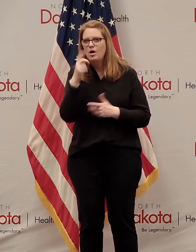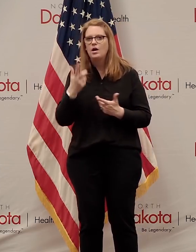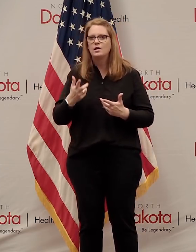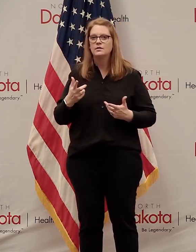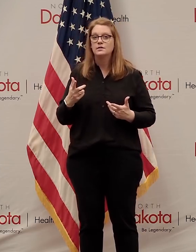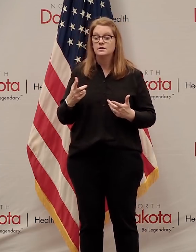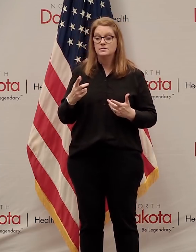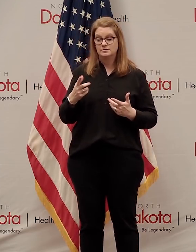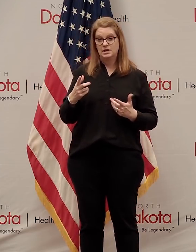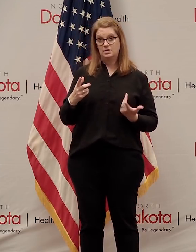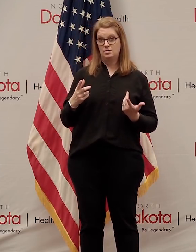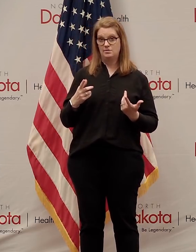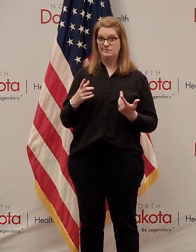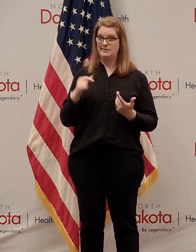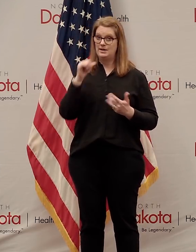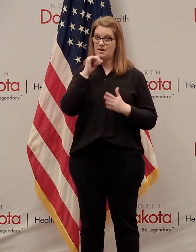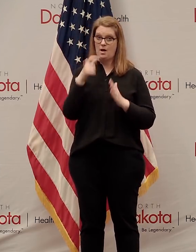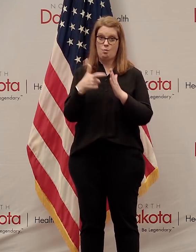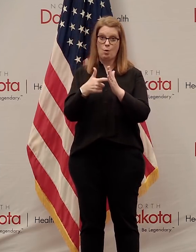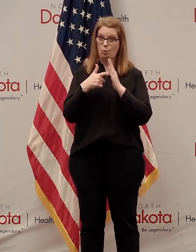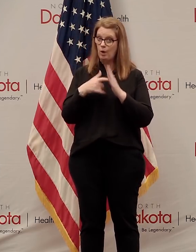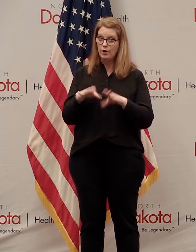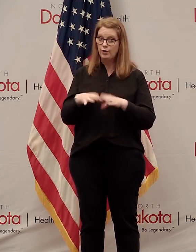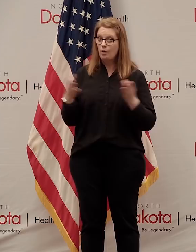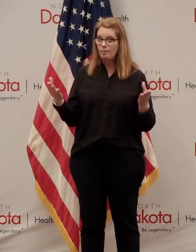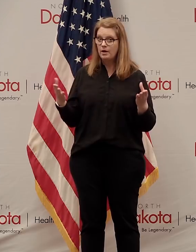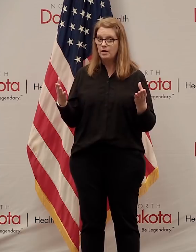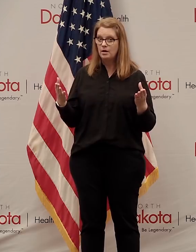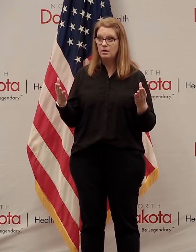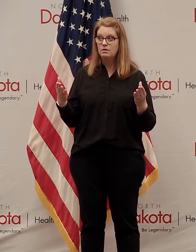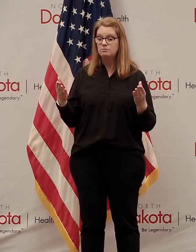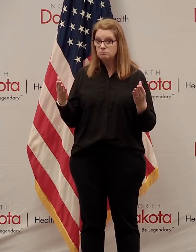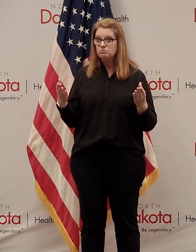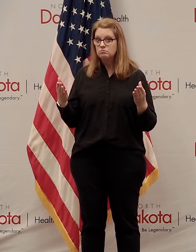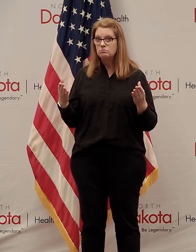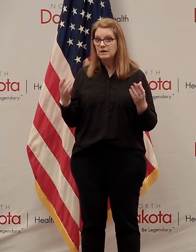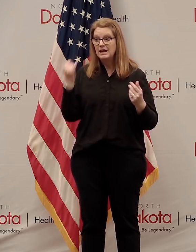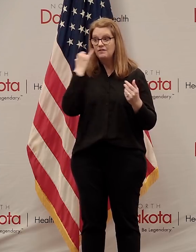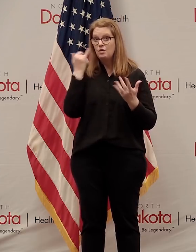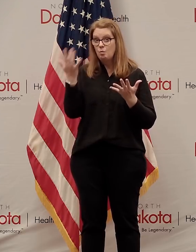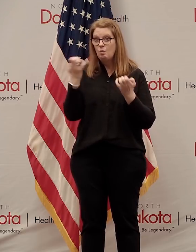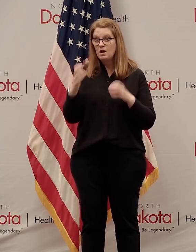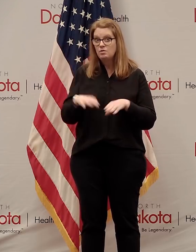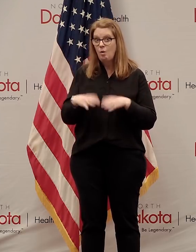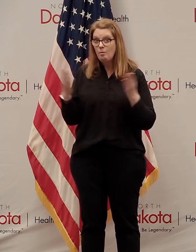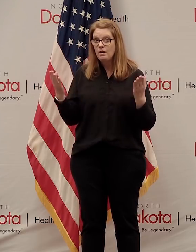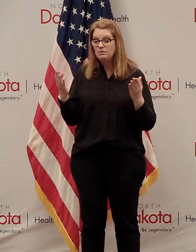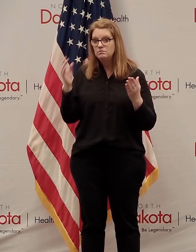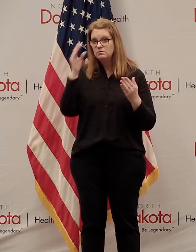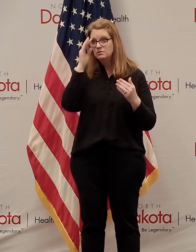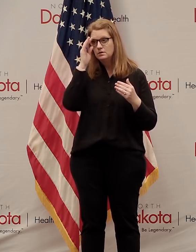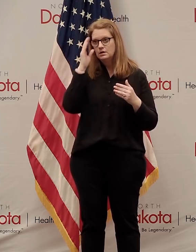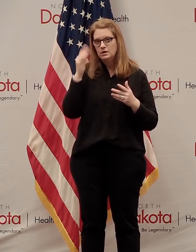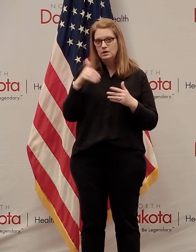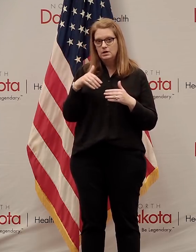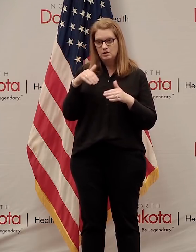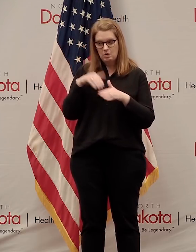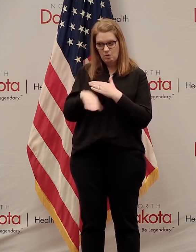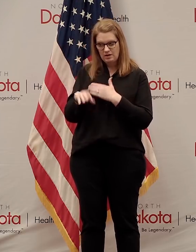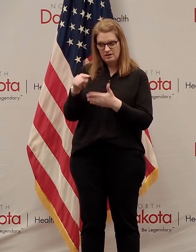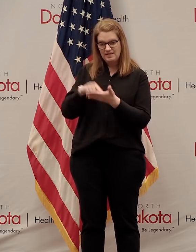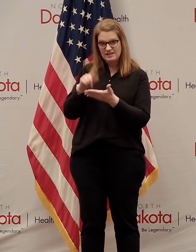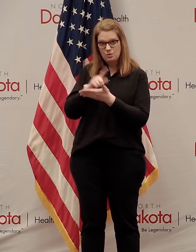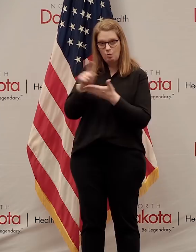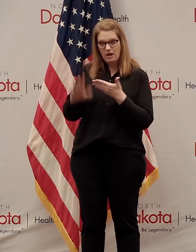all voluntary. You're not required to open this weekend, but if you choose to open on heading into this weekend,